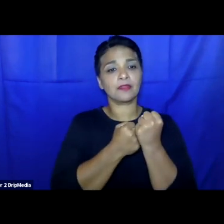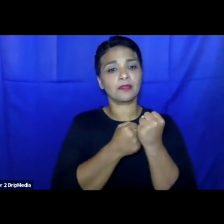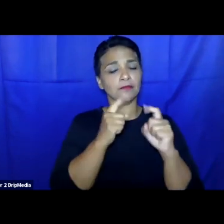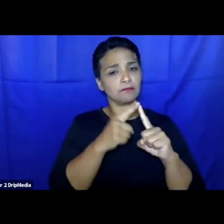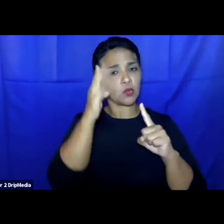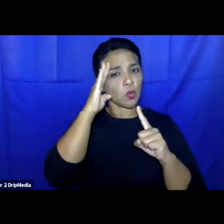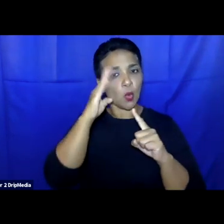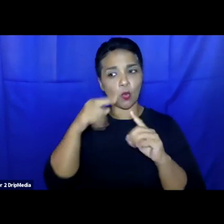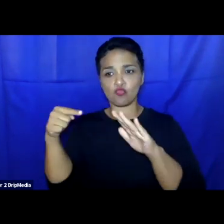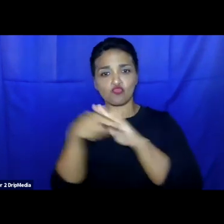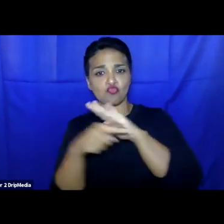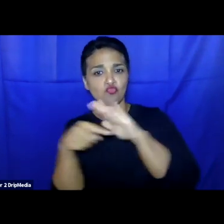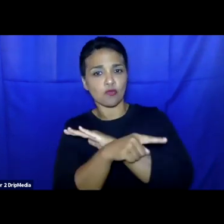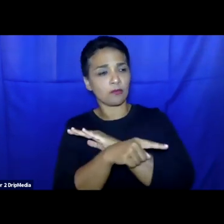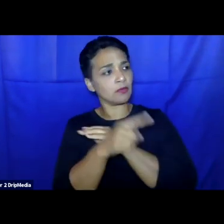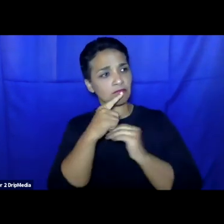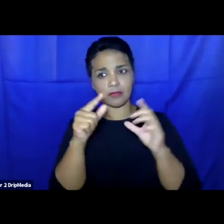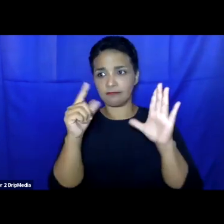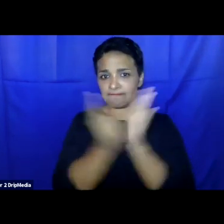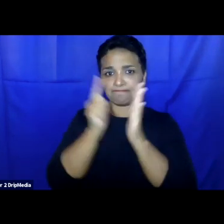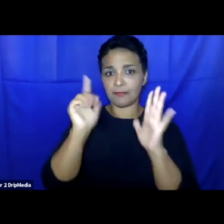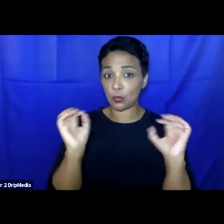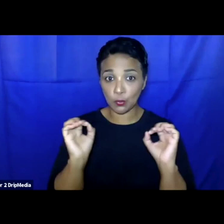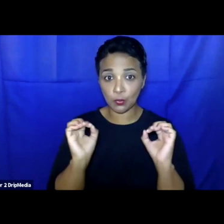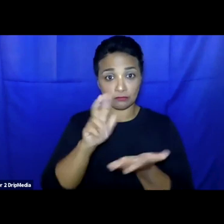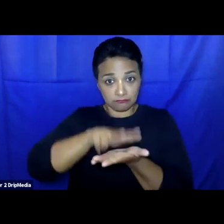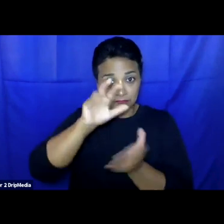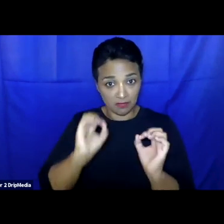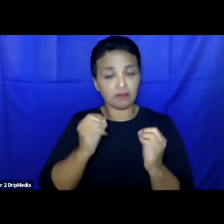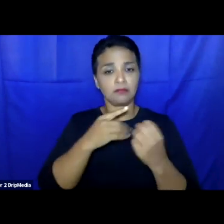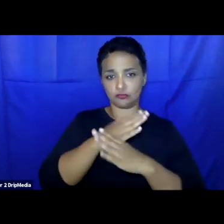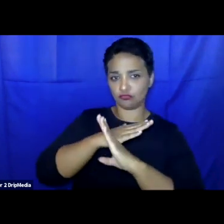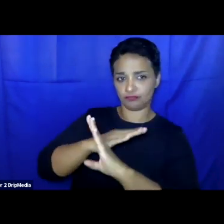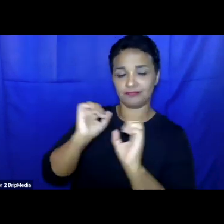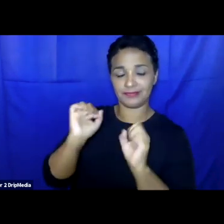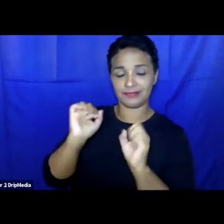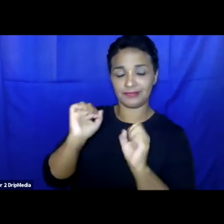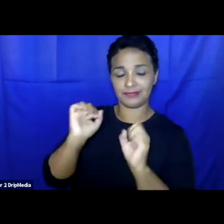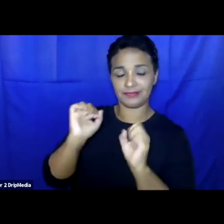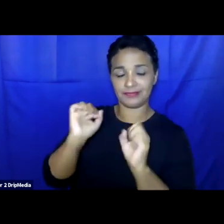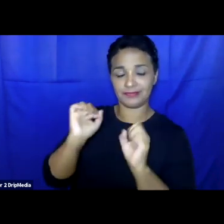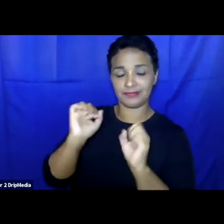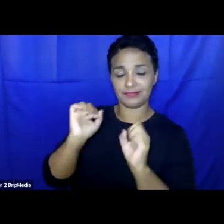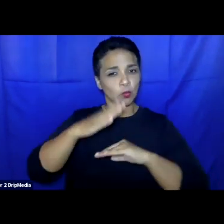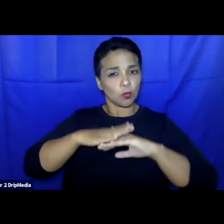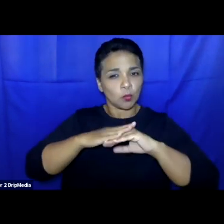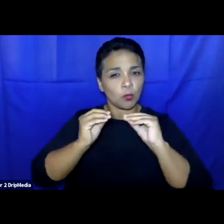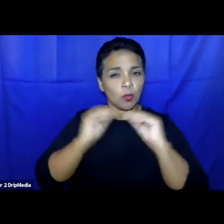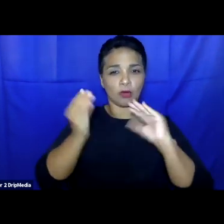irregular migrants. The pact puts a strong emphasis on an expanded use of accelerated asylum procedures at the border